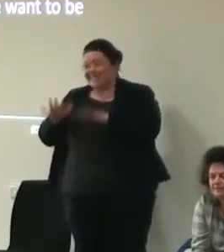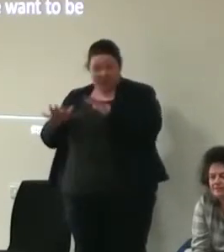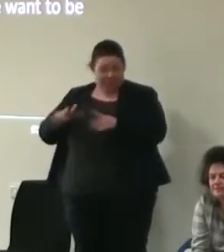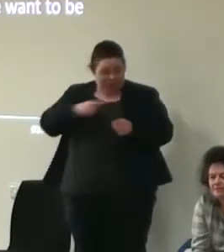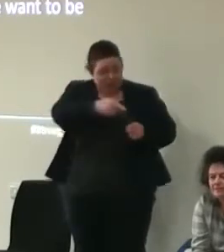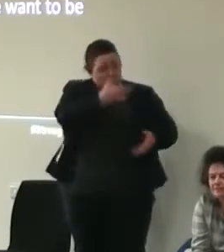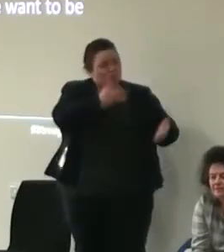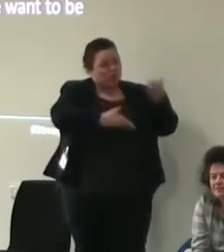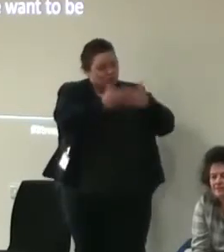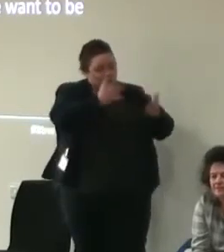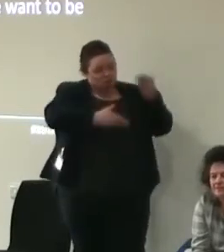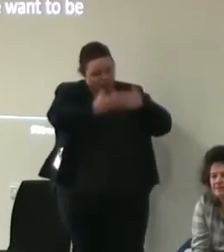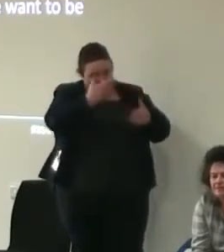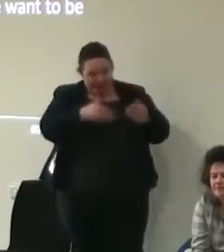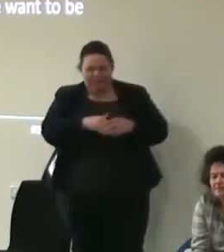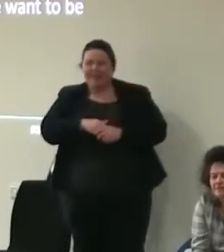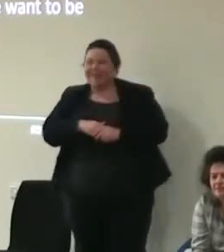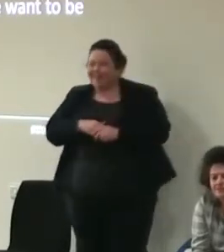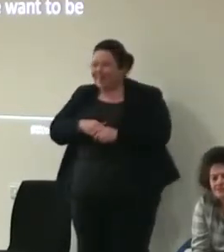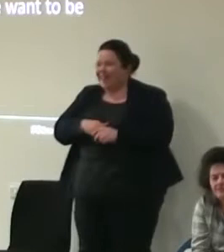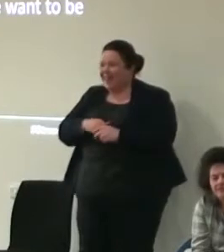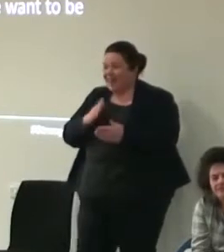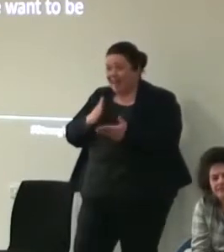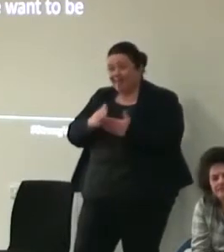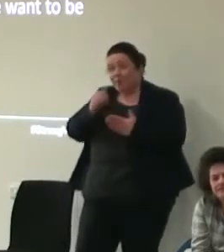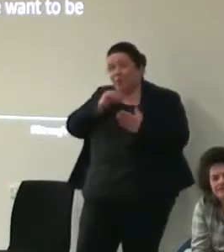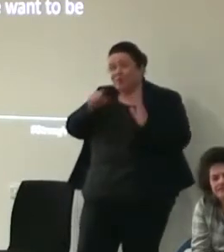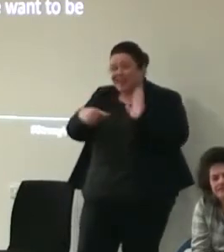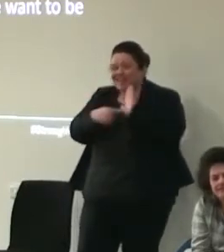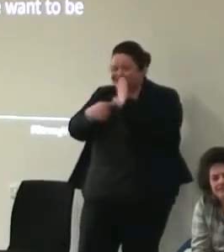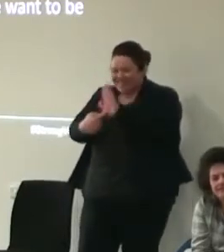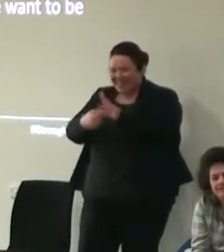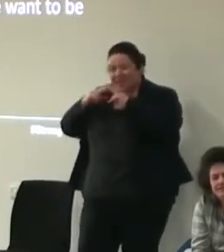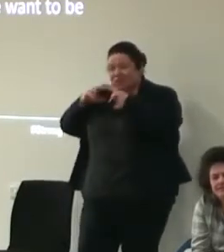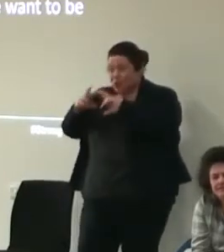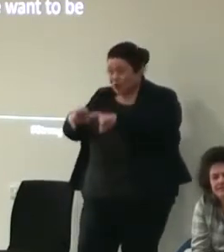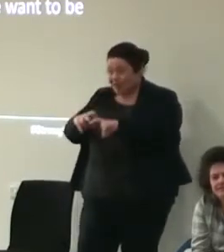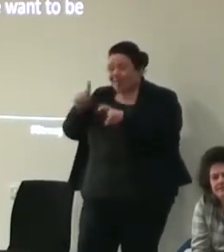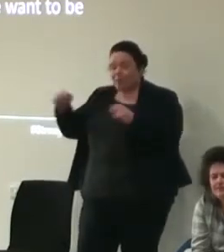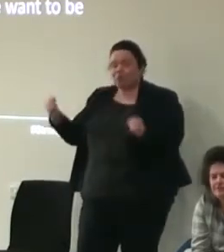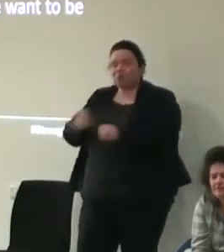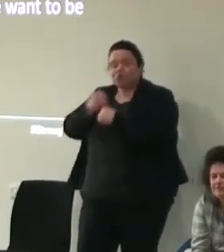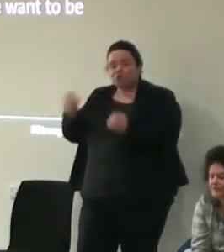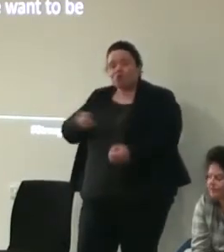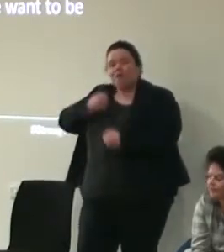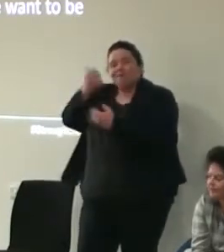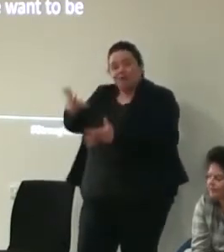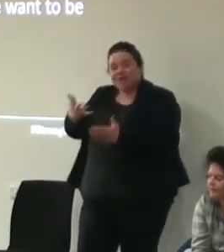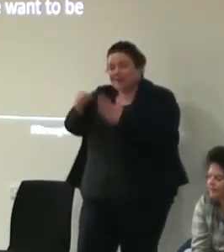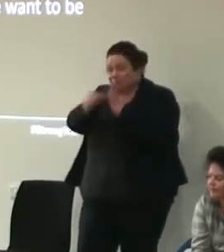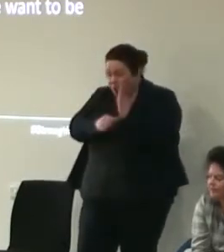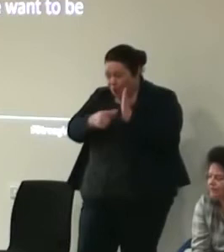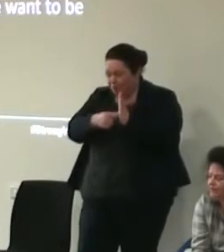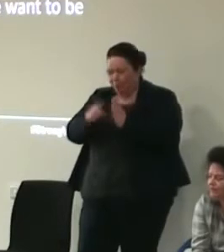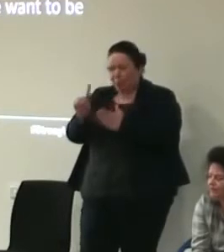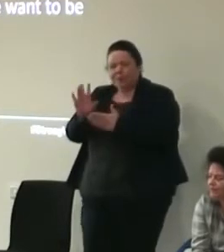described in terms of if they were to be used as a case study for the strong voices program what does that mean to